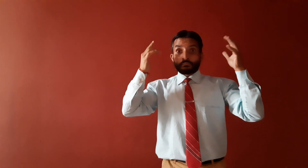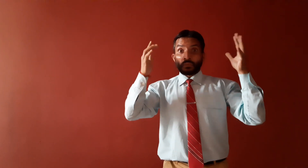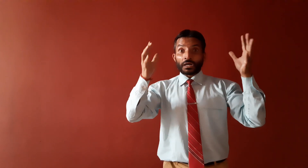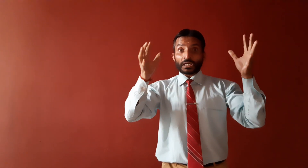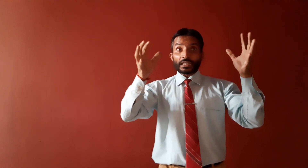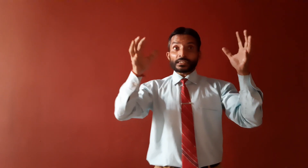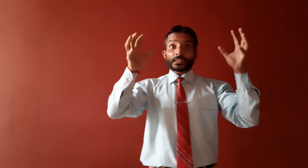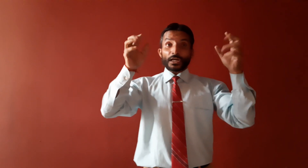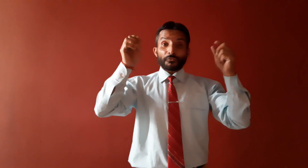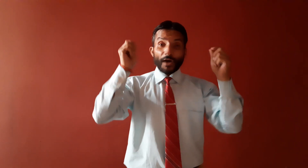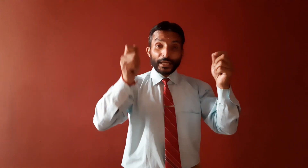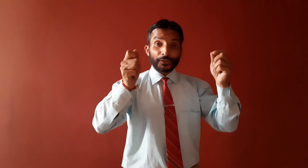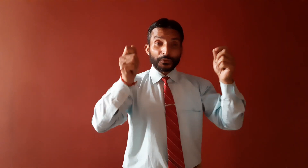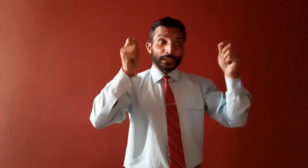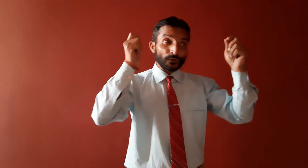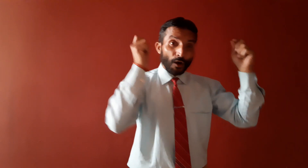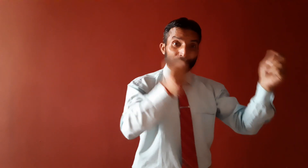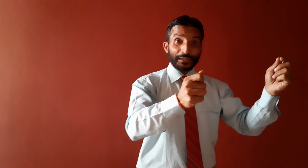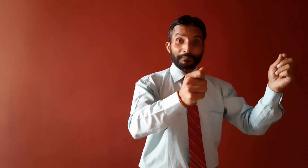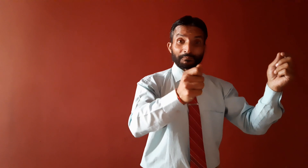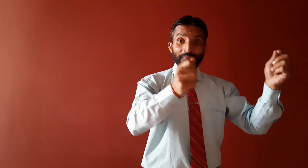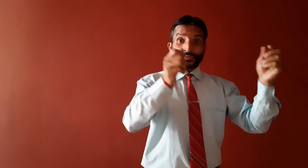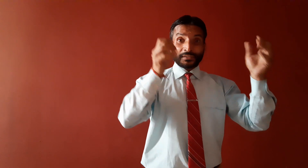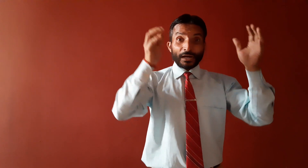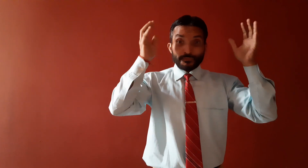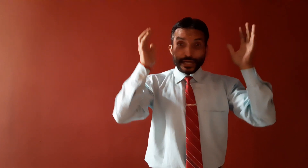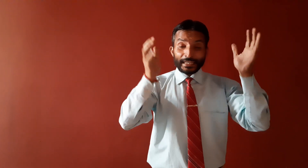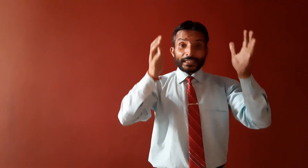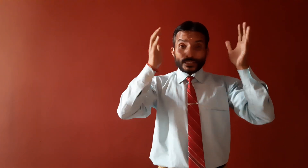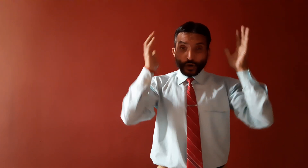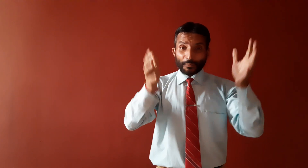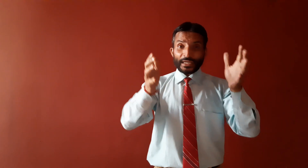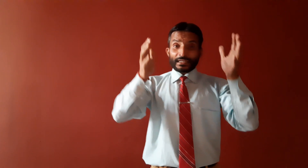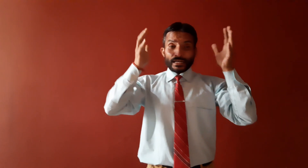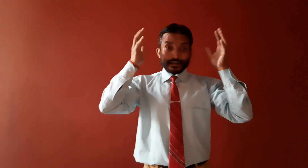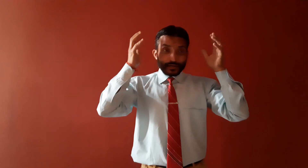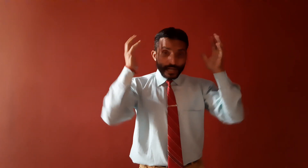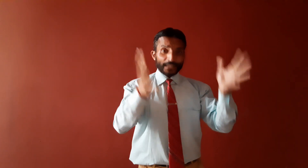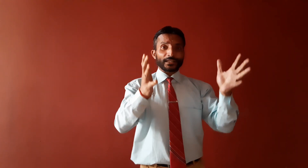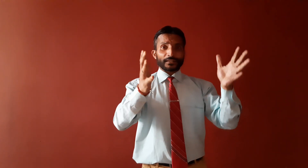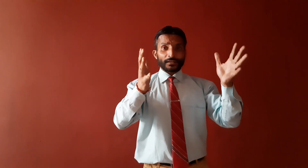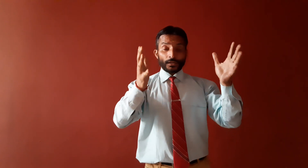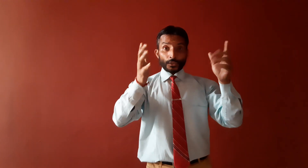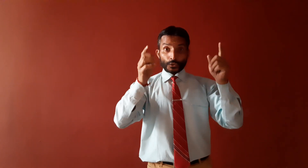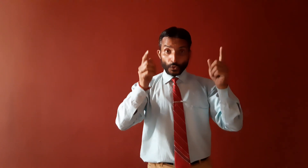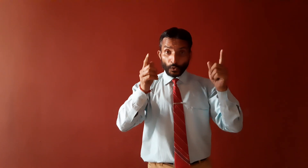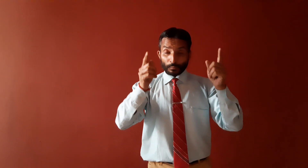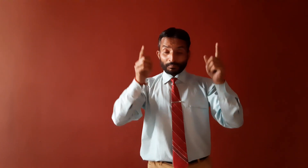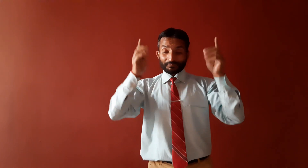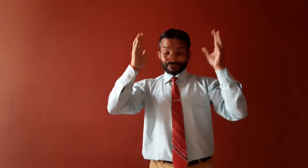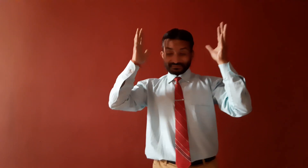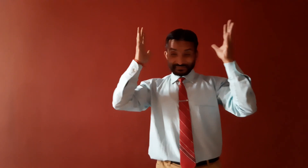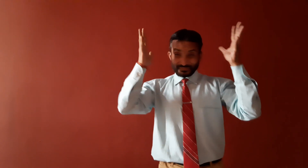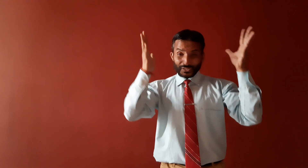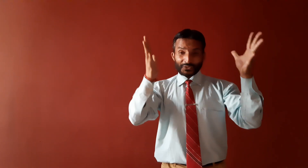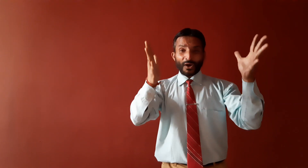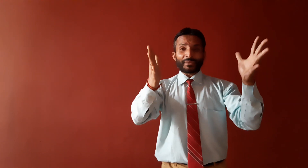Monkeys, they are very good in copy. They are very copy-writer. So, Swami